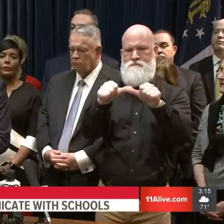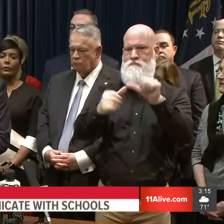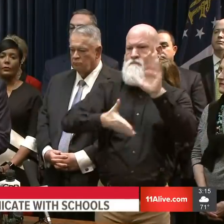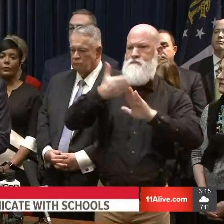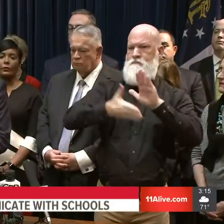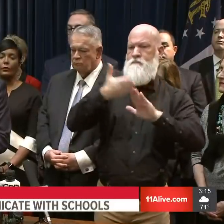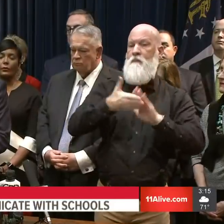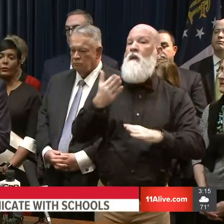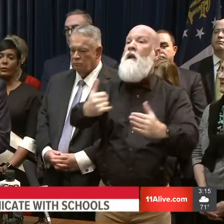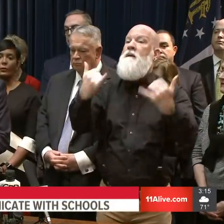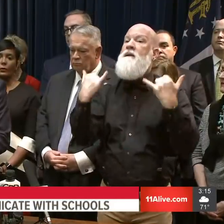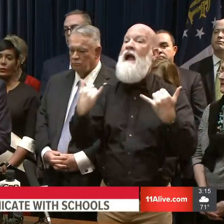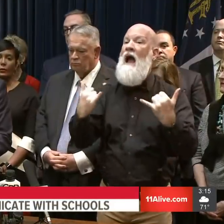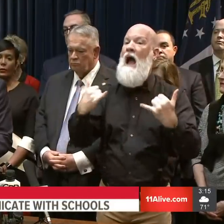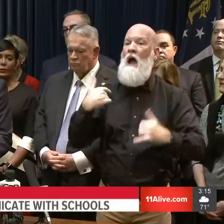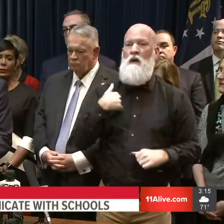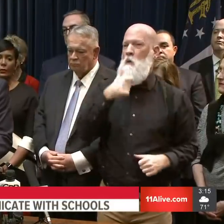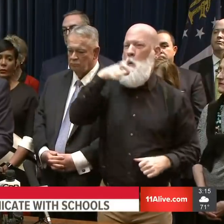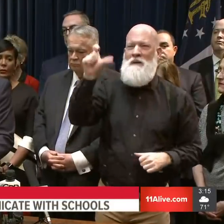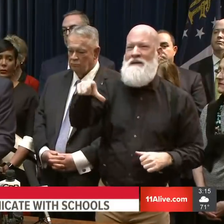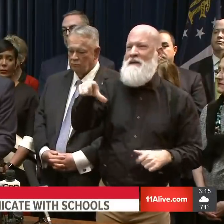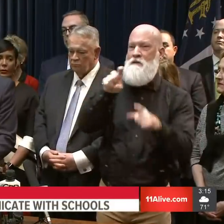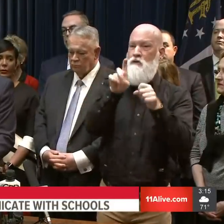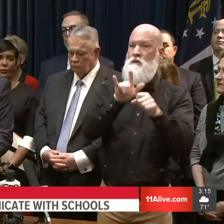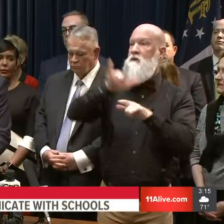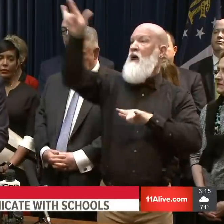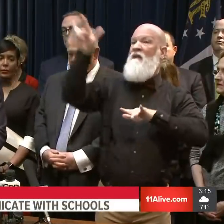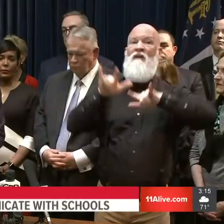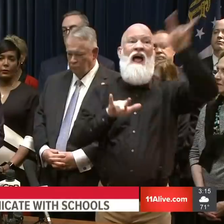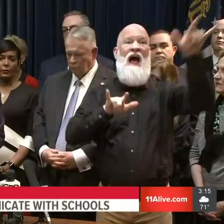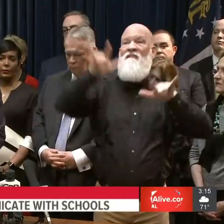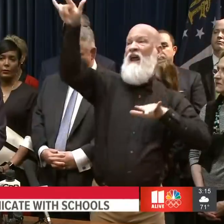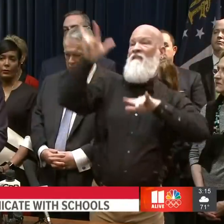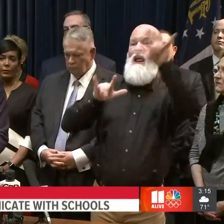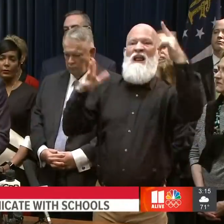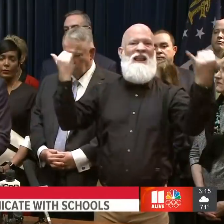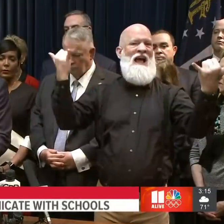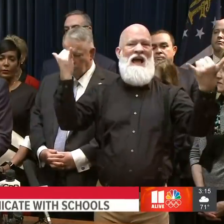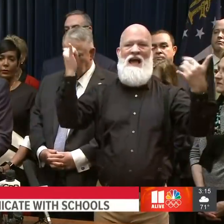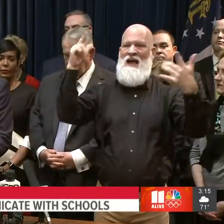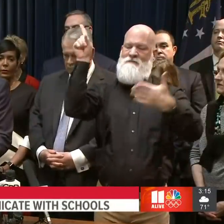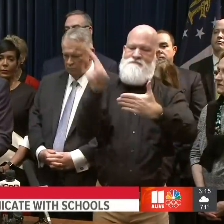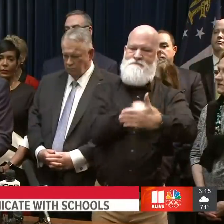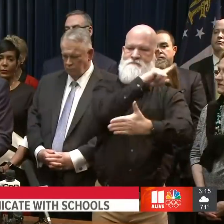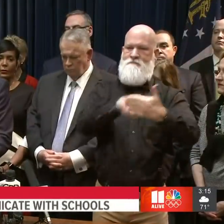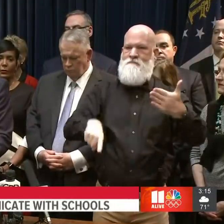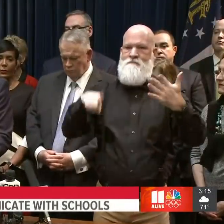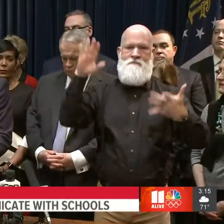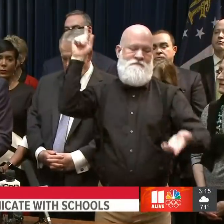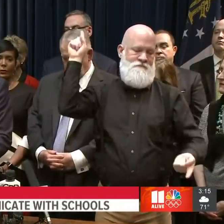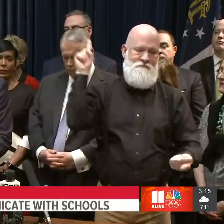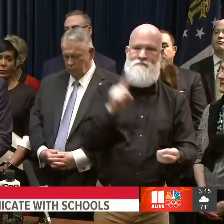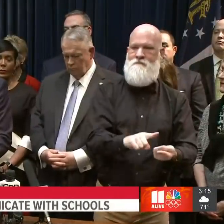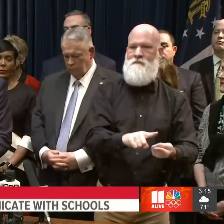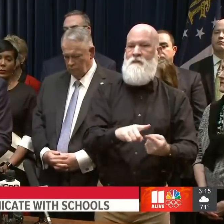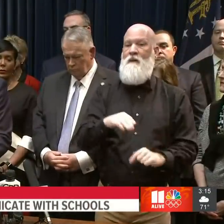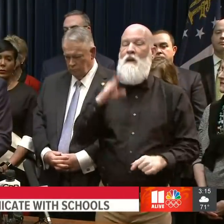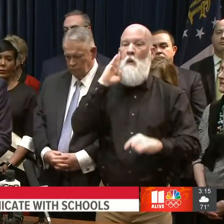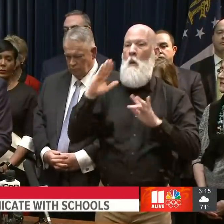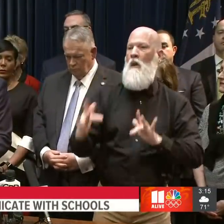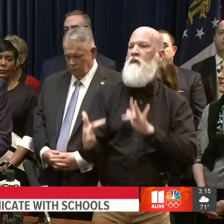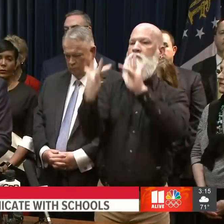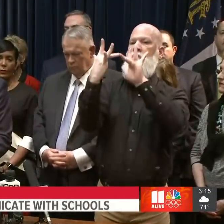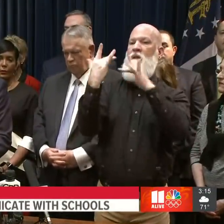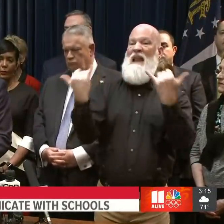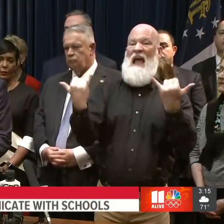and implementing telework policies for most state employees because it's simply the right thing to do. This arrangement will